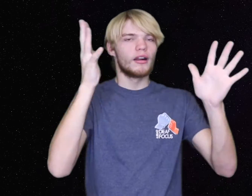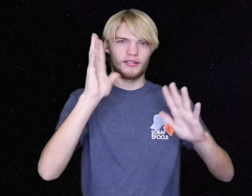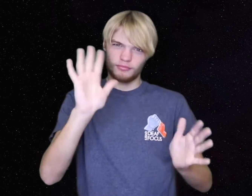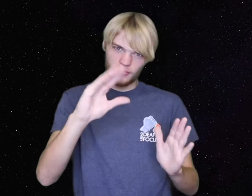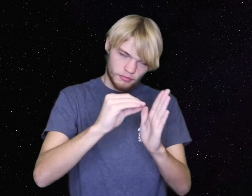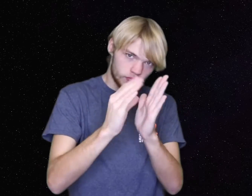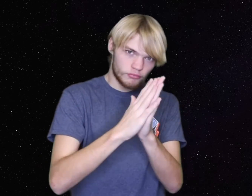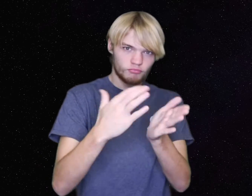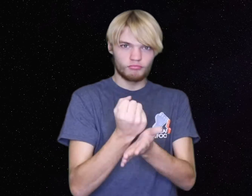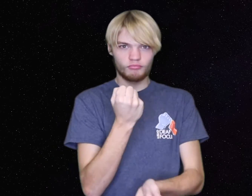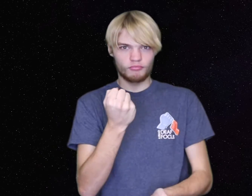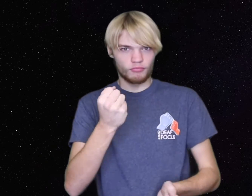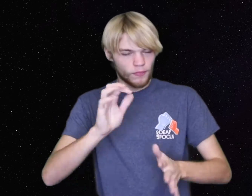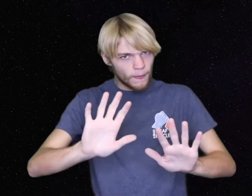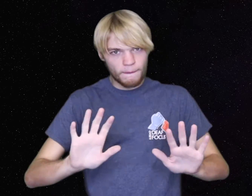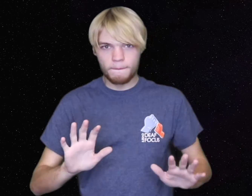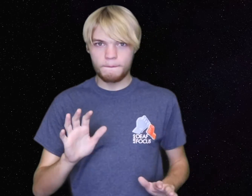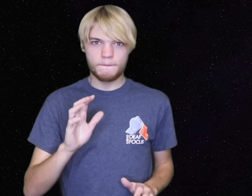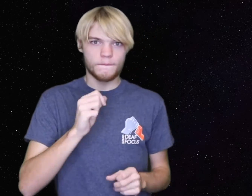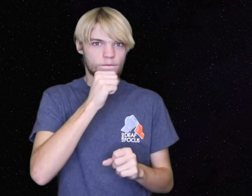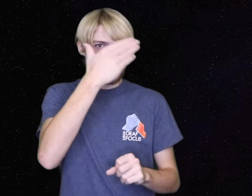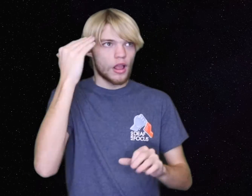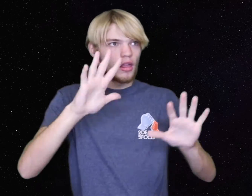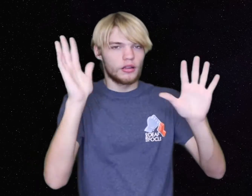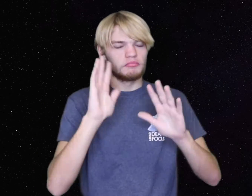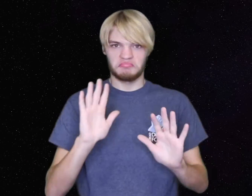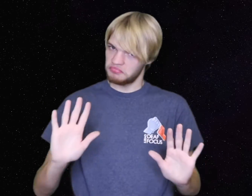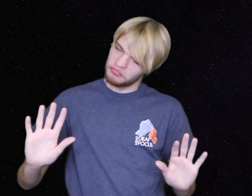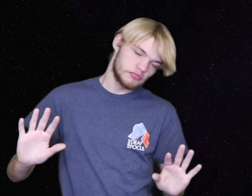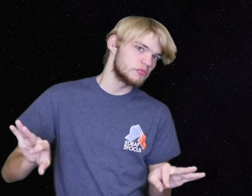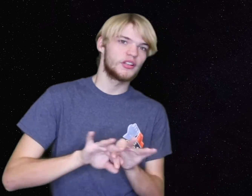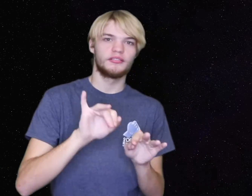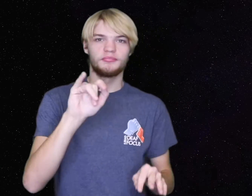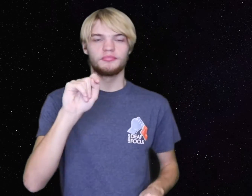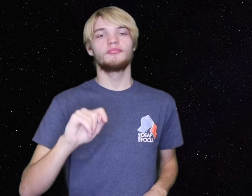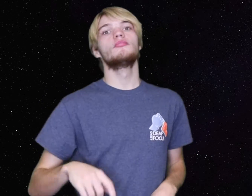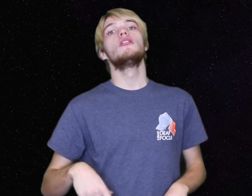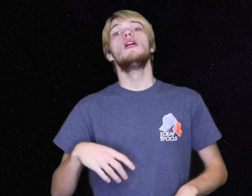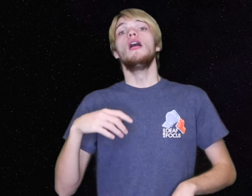your calendar. Don't forget, go ahead and grab it. Put it right on your calendar. Don't forget, it's important.